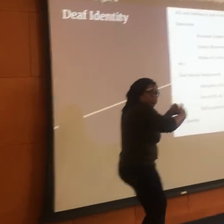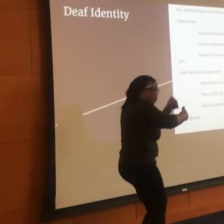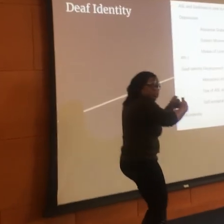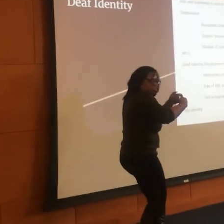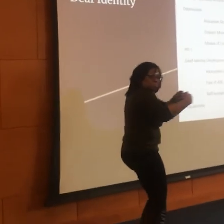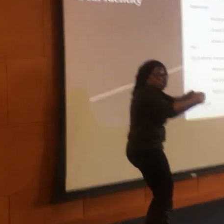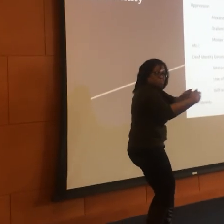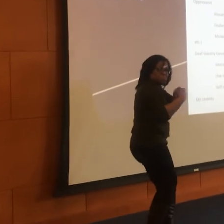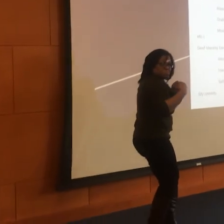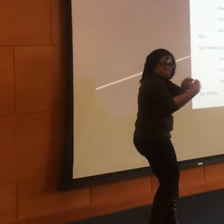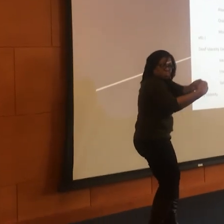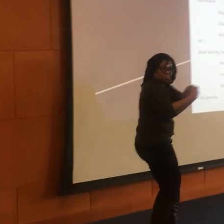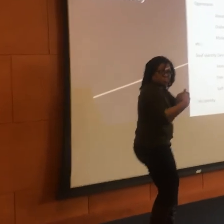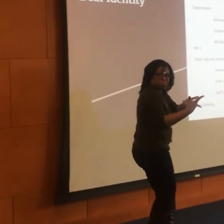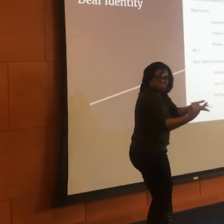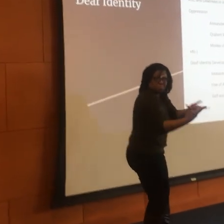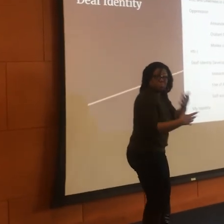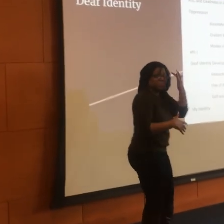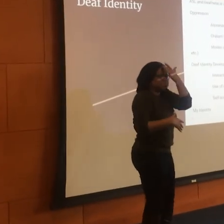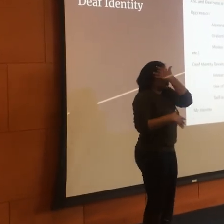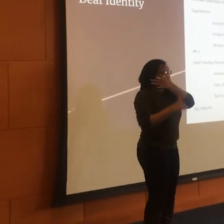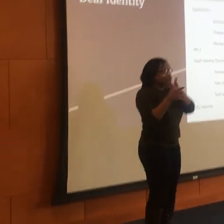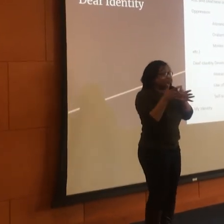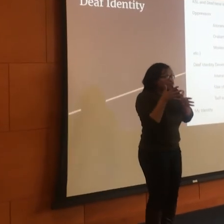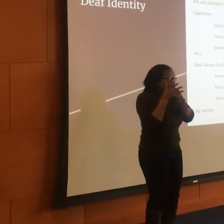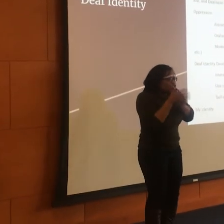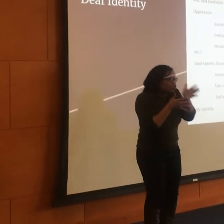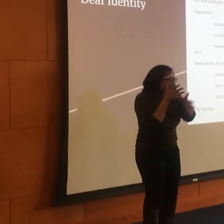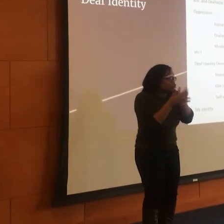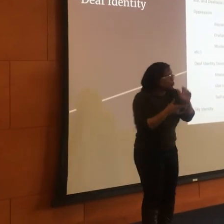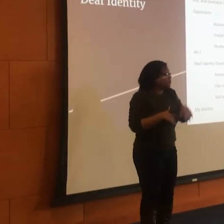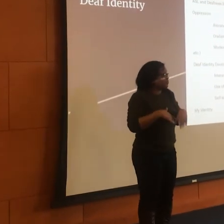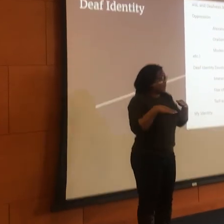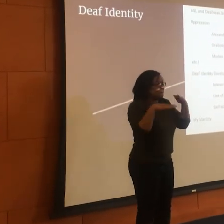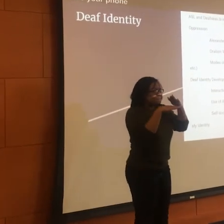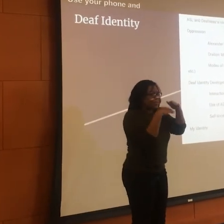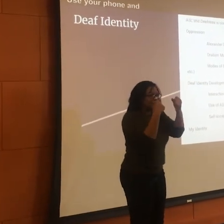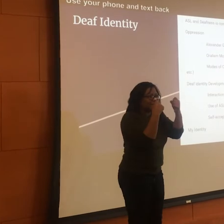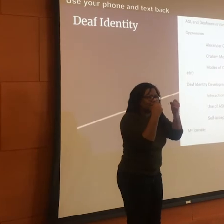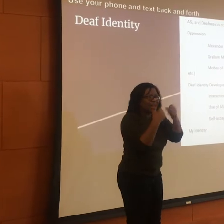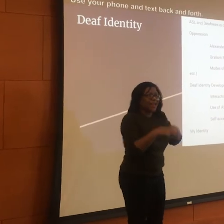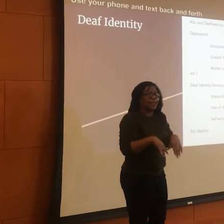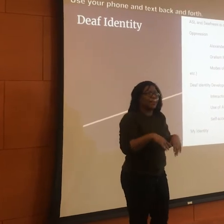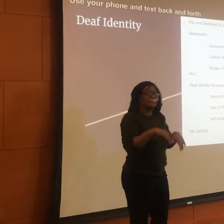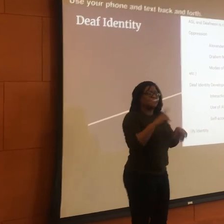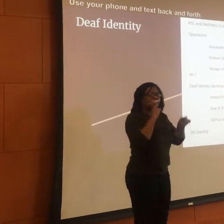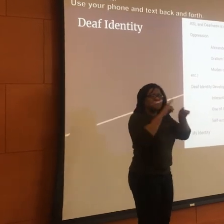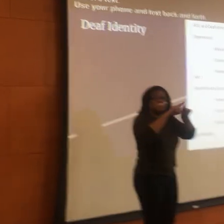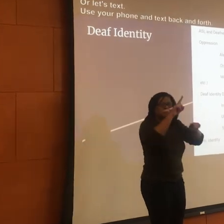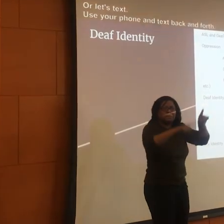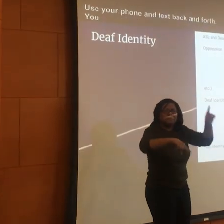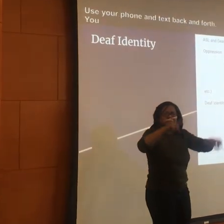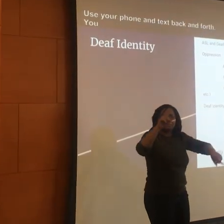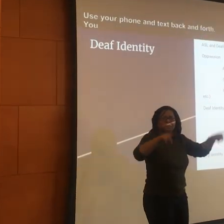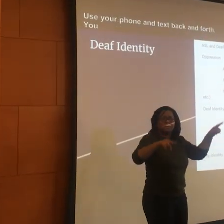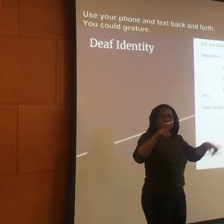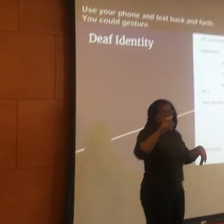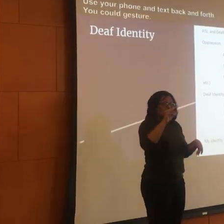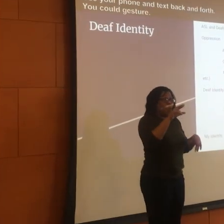Or let's text. Use your phone and text back and forth. You could gesture. You could try spelling out the words that you need to